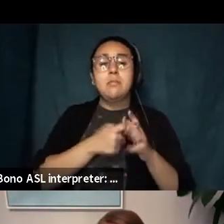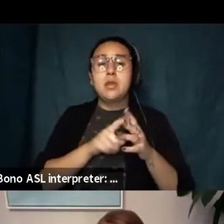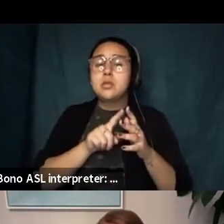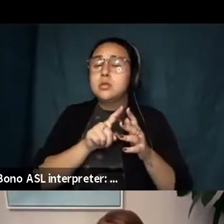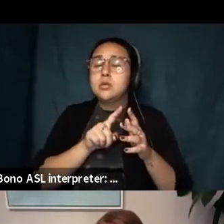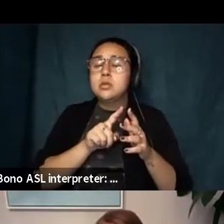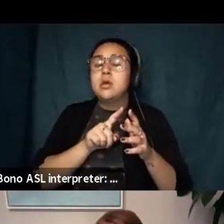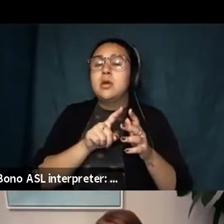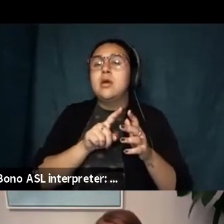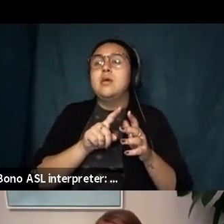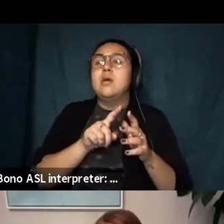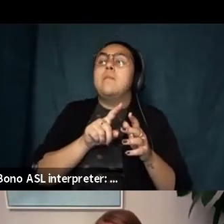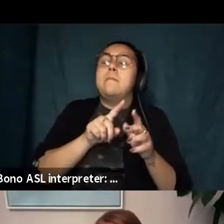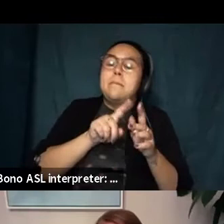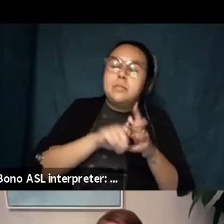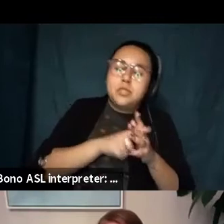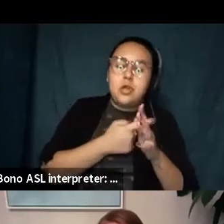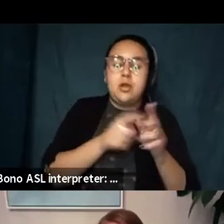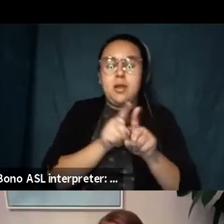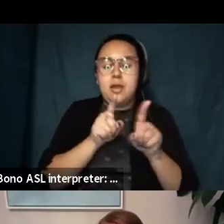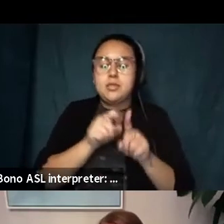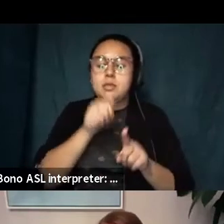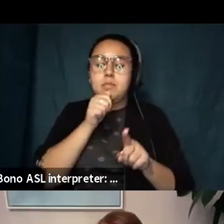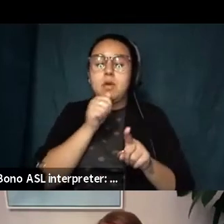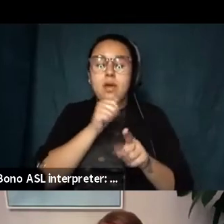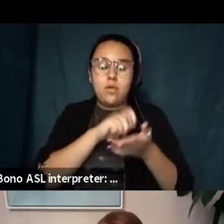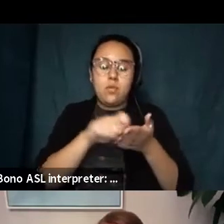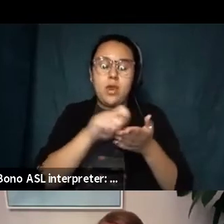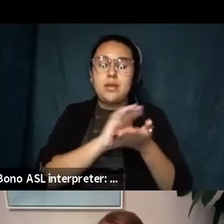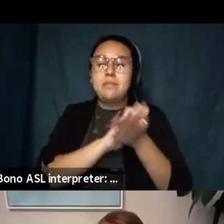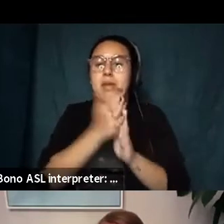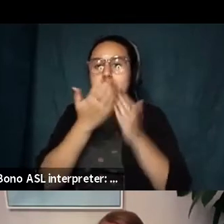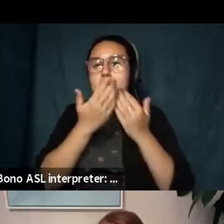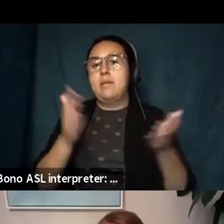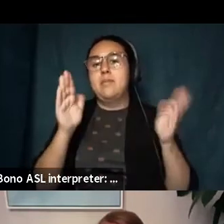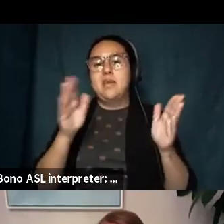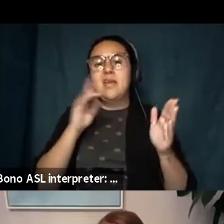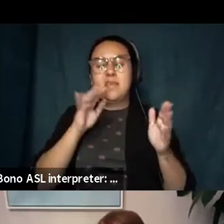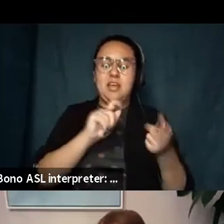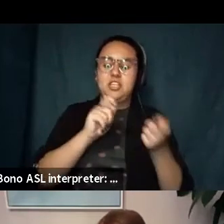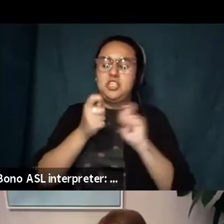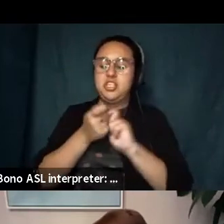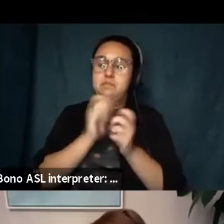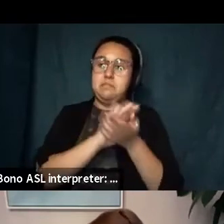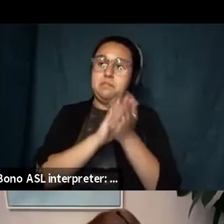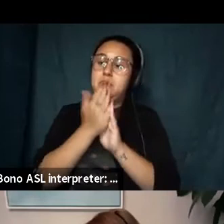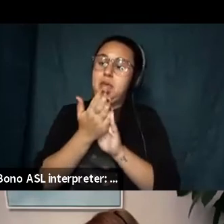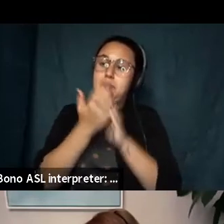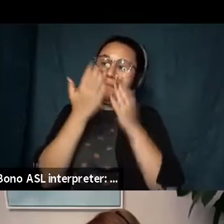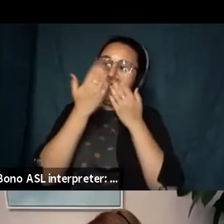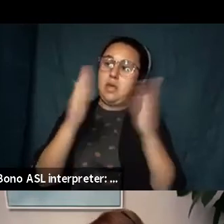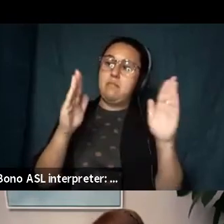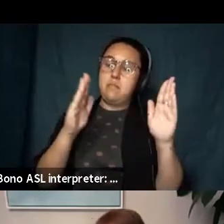you know ultimately became public um and i think that the shift happened once i stopped being ashamed